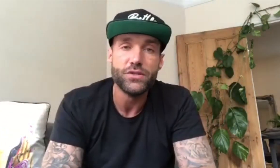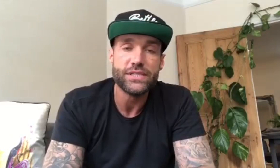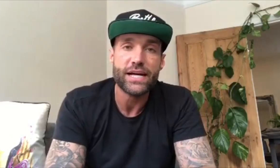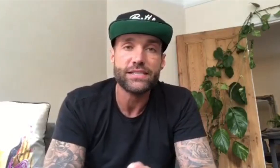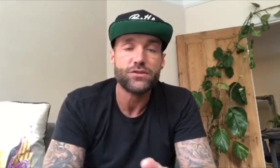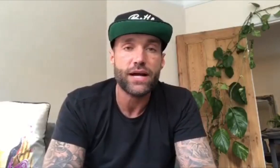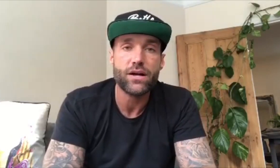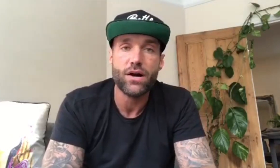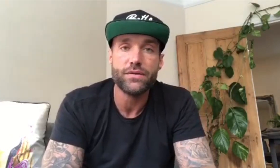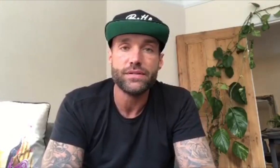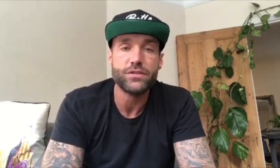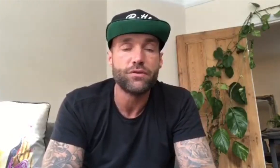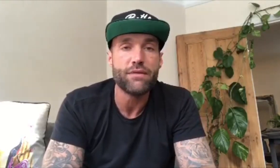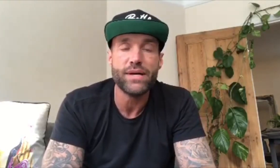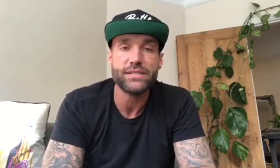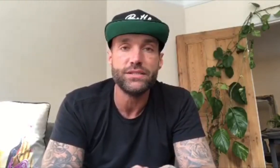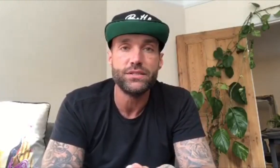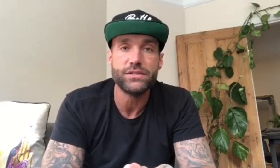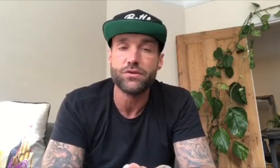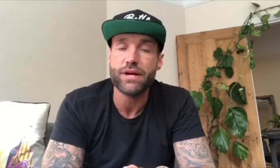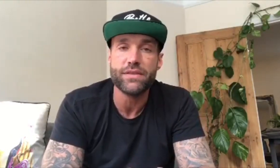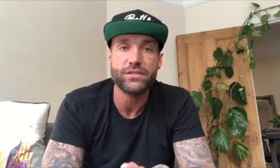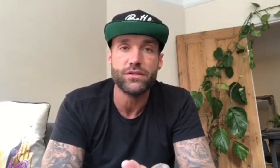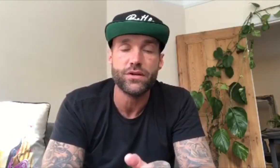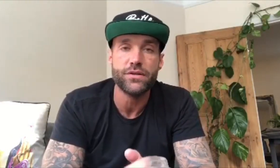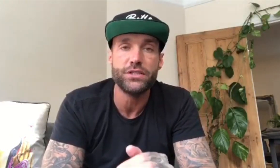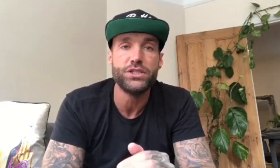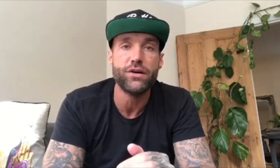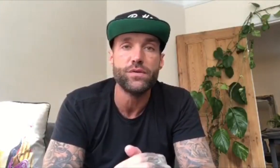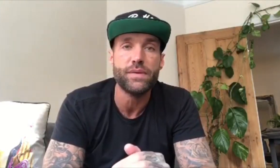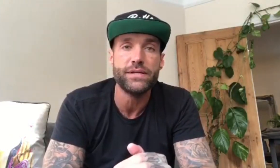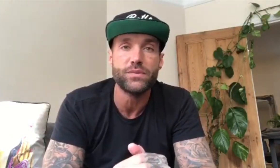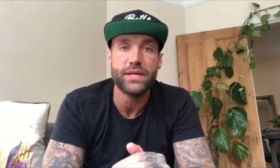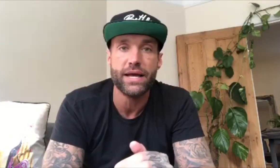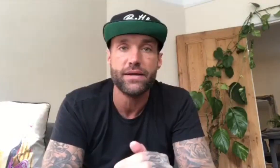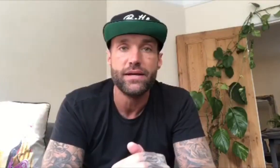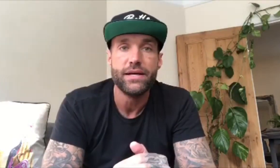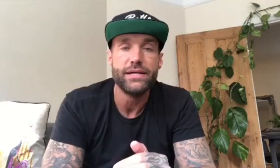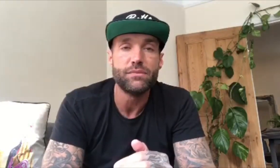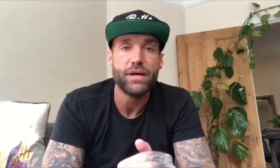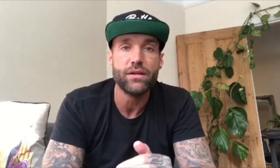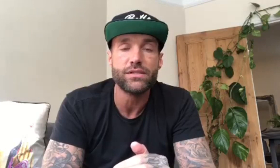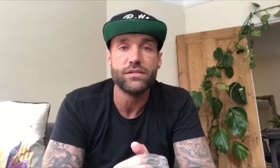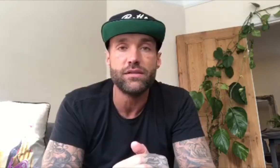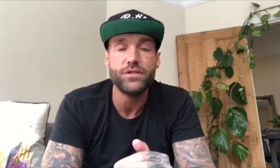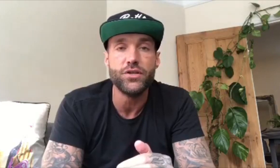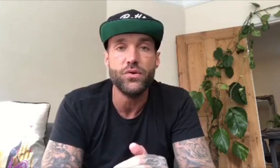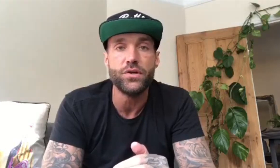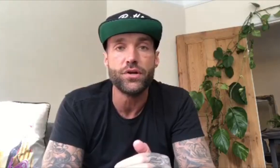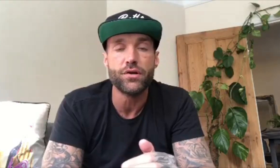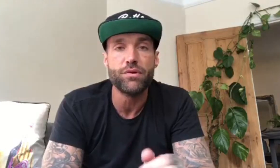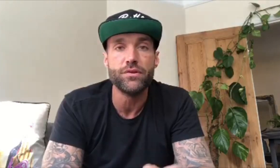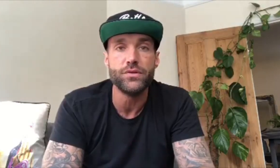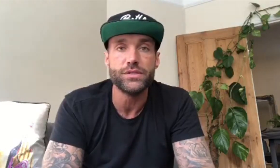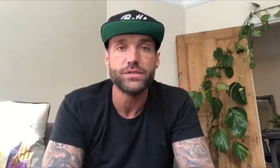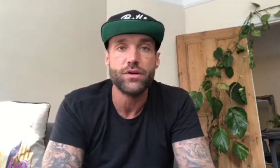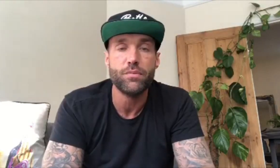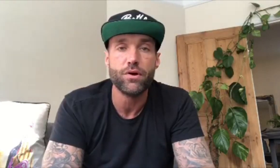this guys, let's crack on. It's a great message, it's a great thing to learn, let's share it with as many as we can. Isabella, lots of love to you and your younger brother Lucas. Hope you're all well.